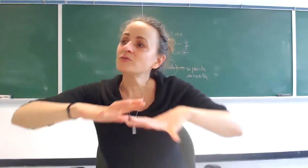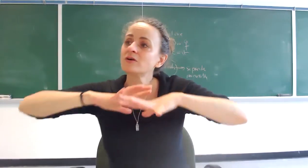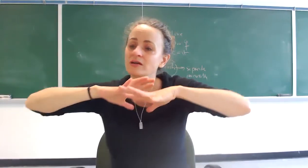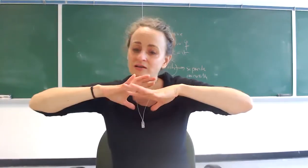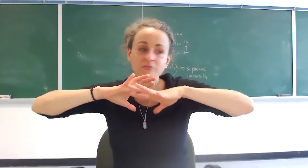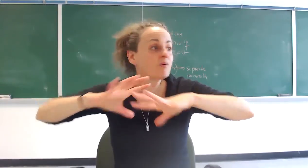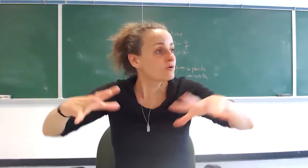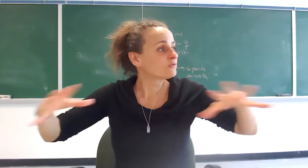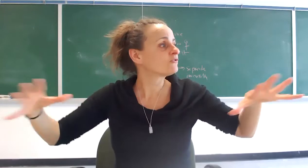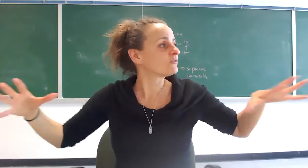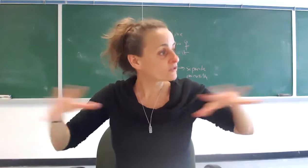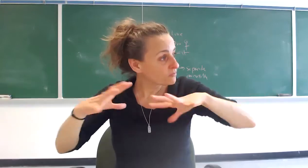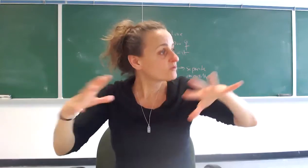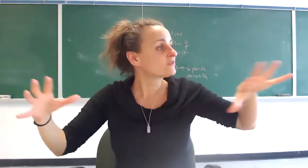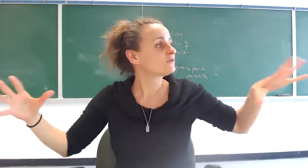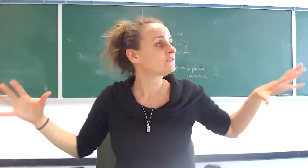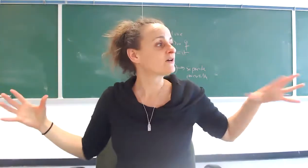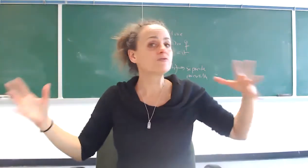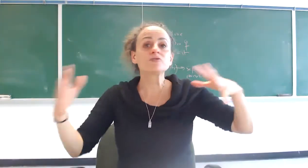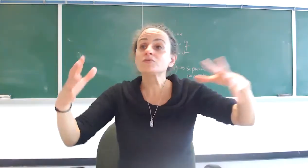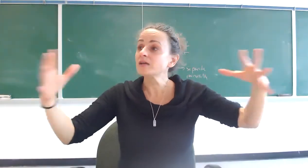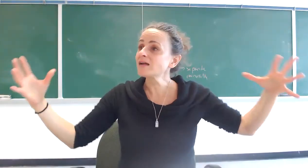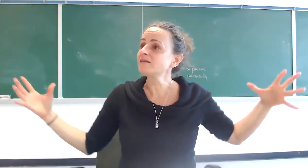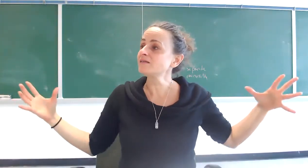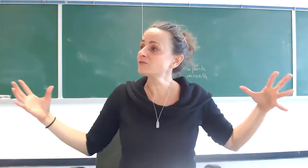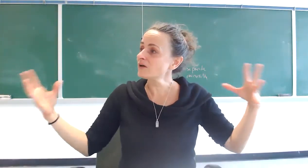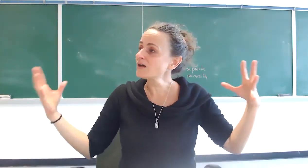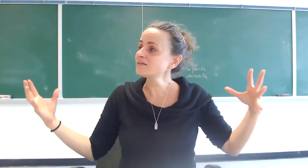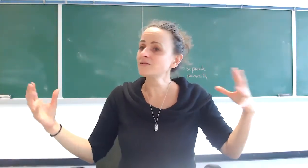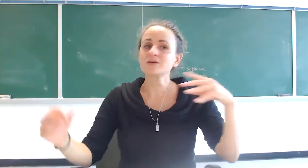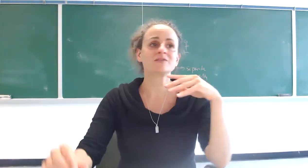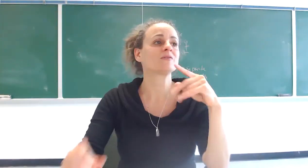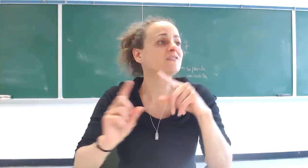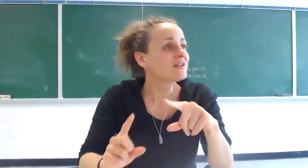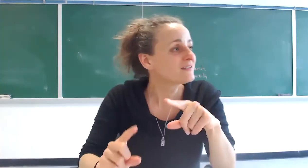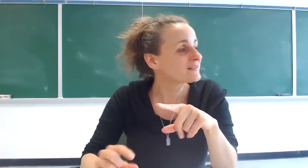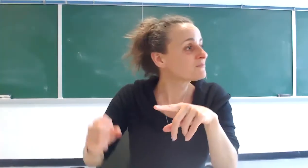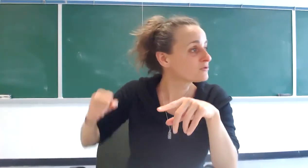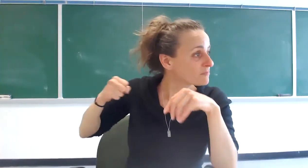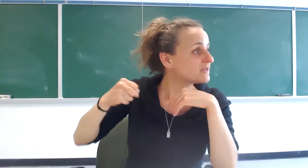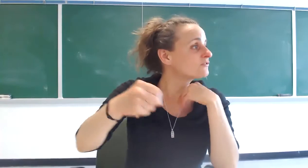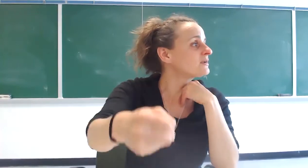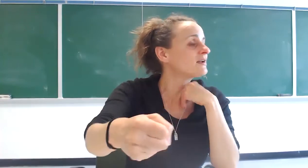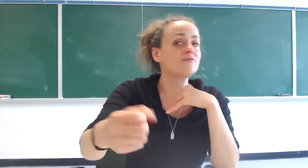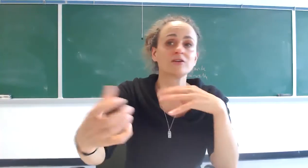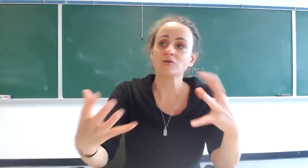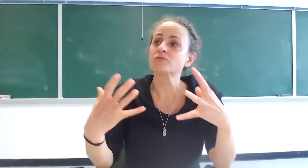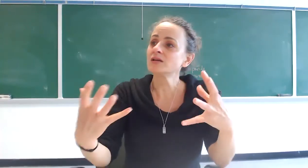are exposed exposing yourself to reality to the highest degree so it's not an escape you're penetrating life and you're really